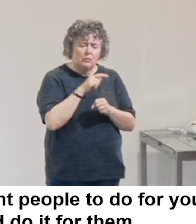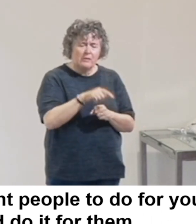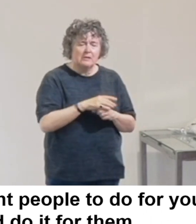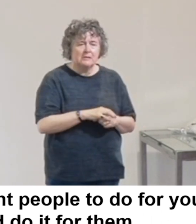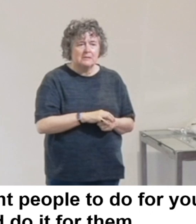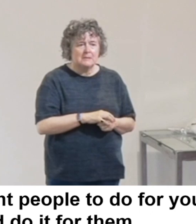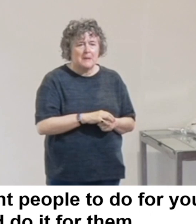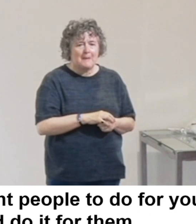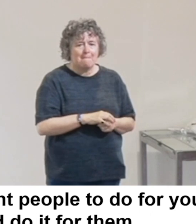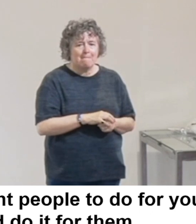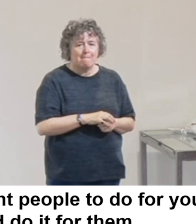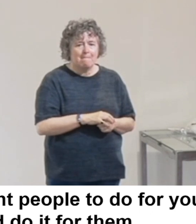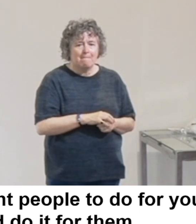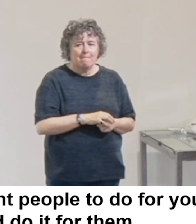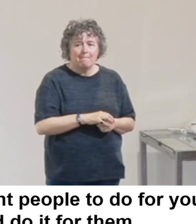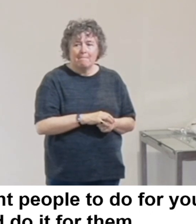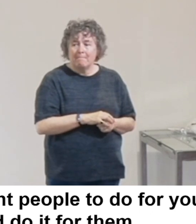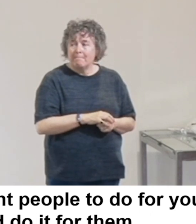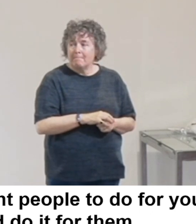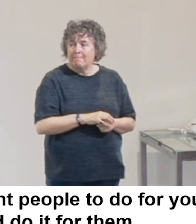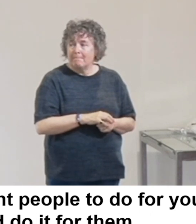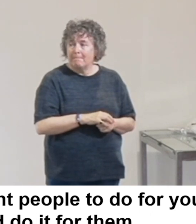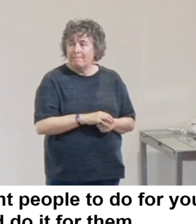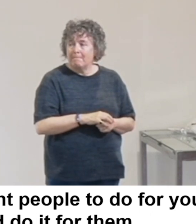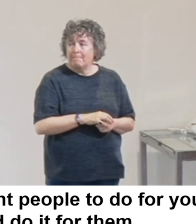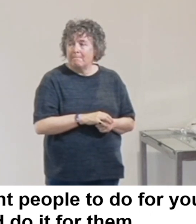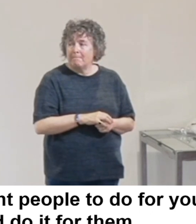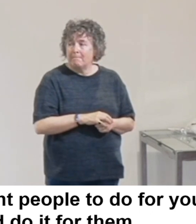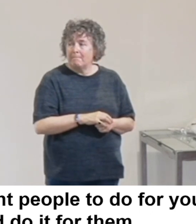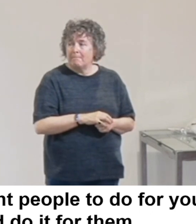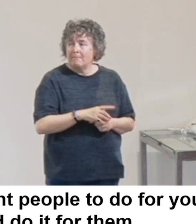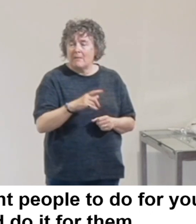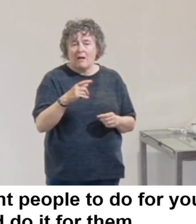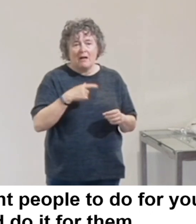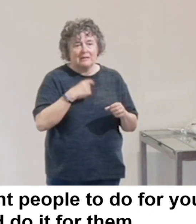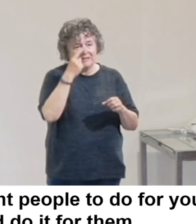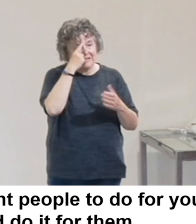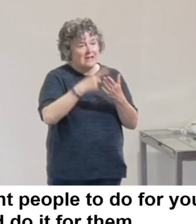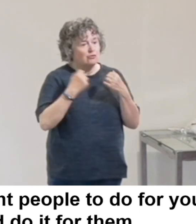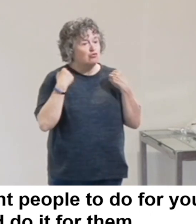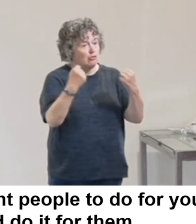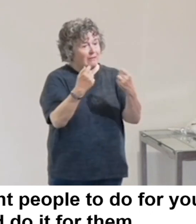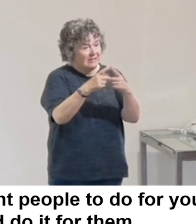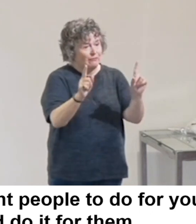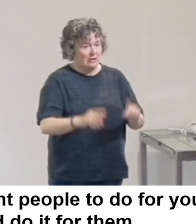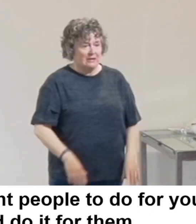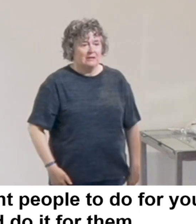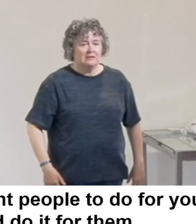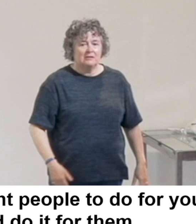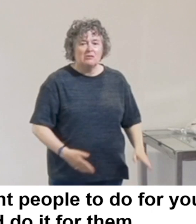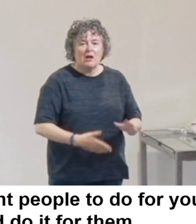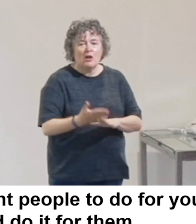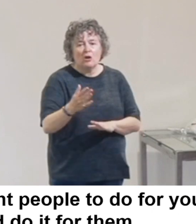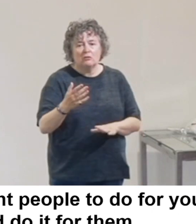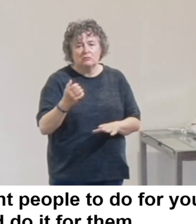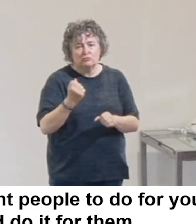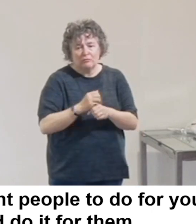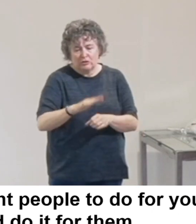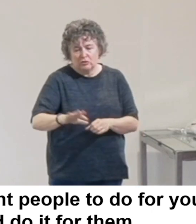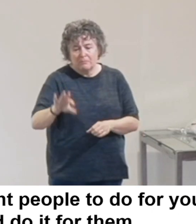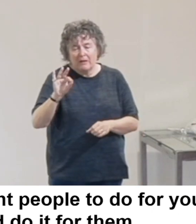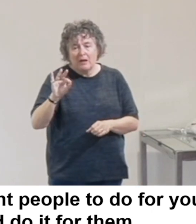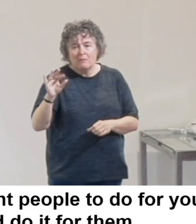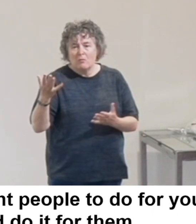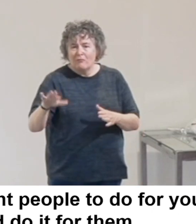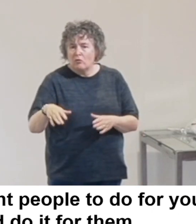so one of the ways I decided to do it was in my driving. So on the way I'd go and pick my grandchildren up in Clapham